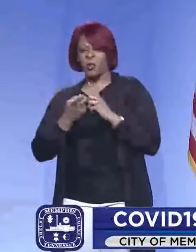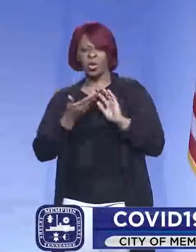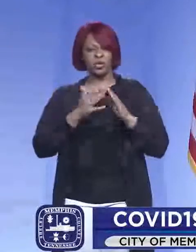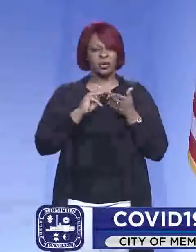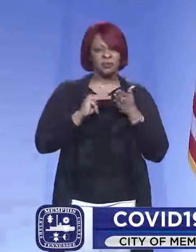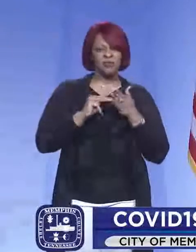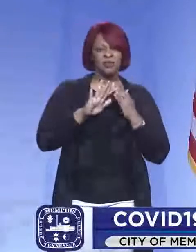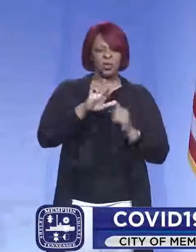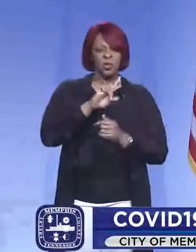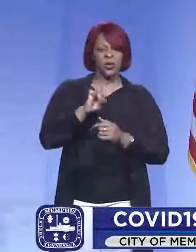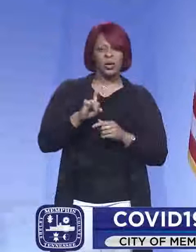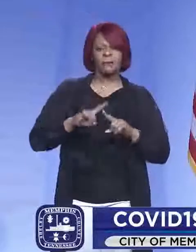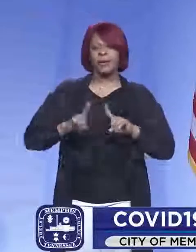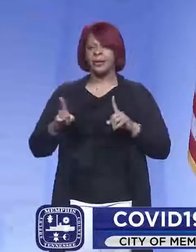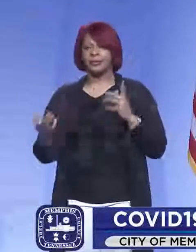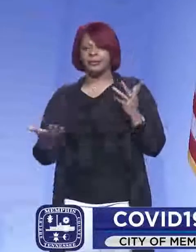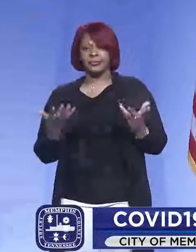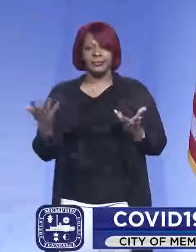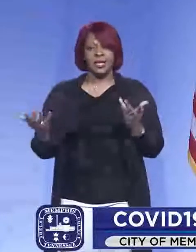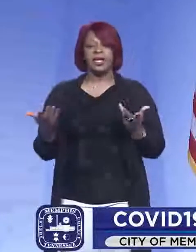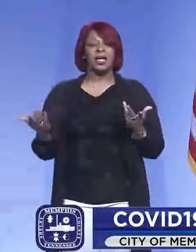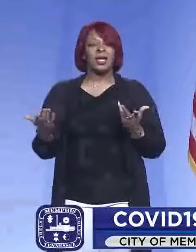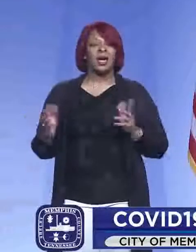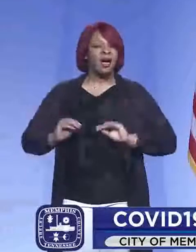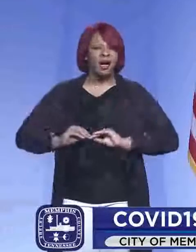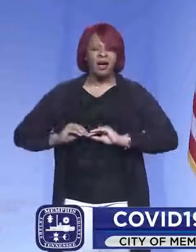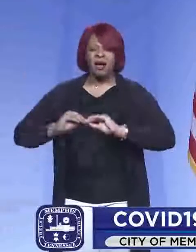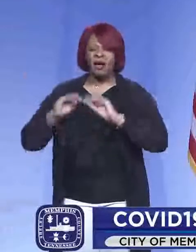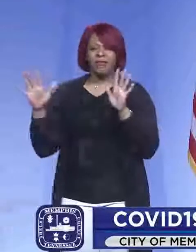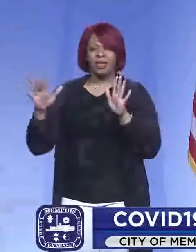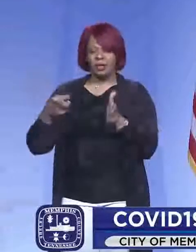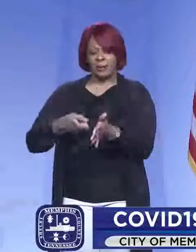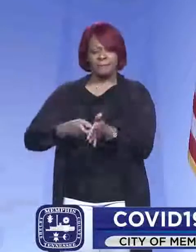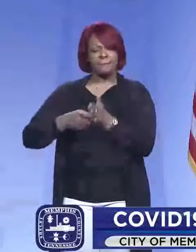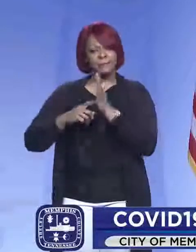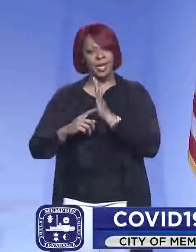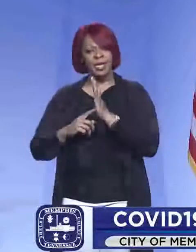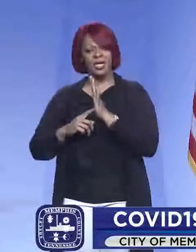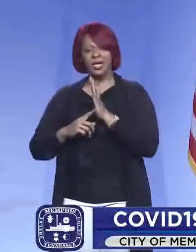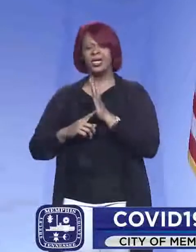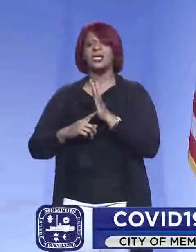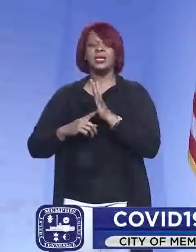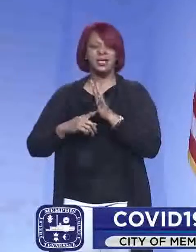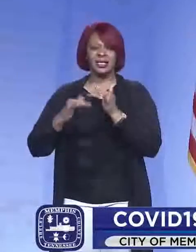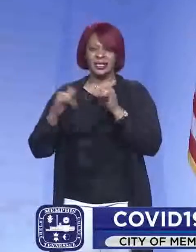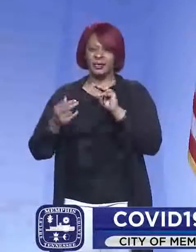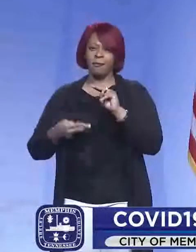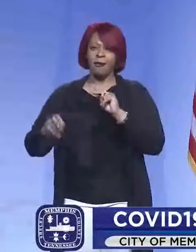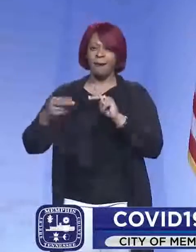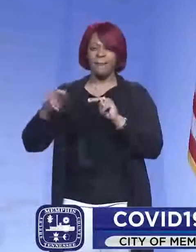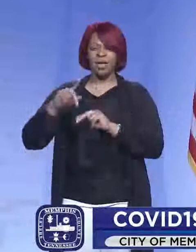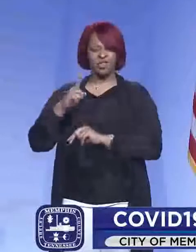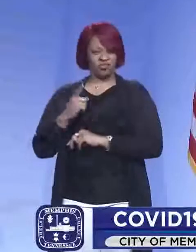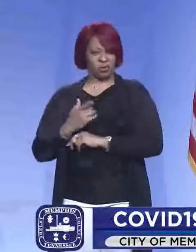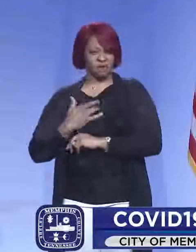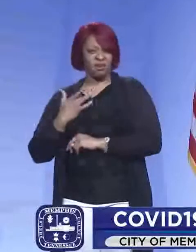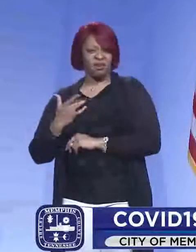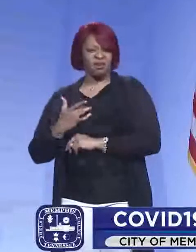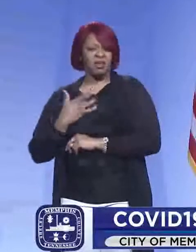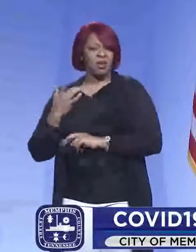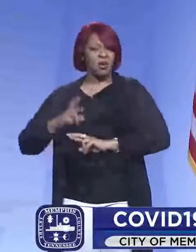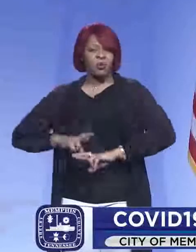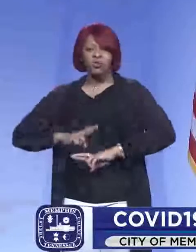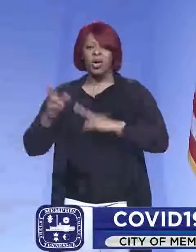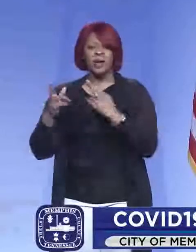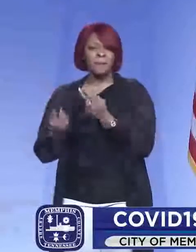Memphis question, but. When it comes, so obviously the demand is going to go up. Uh, do you feel ready